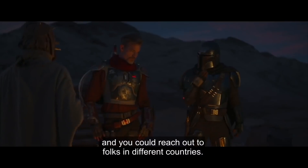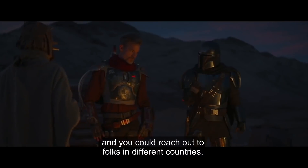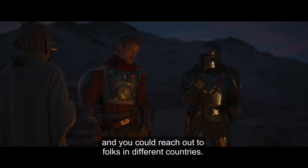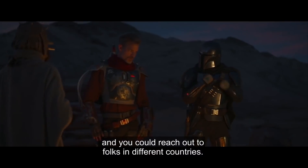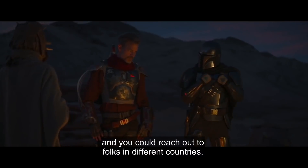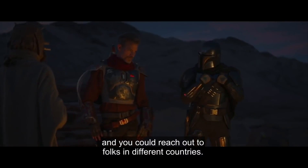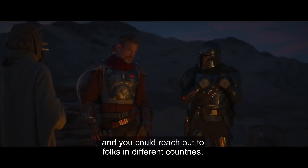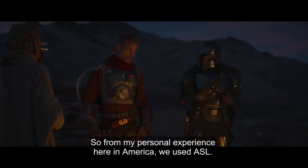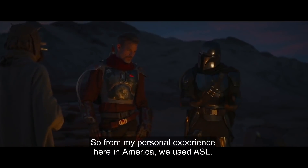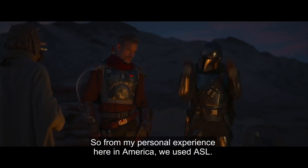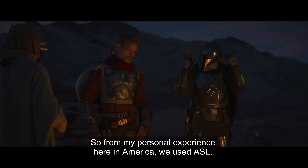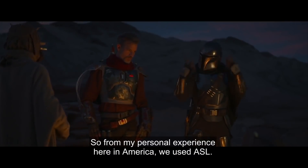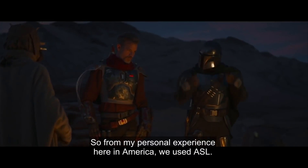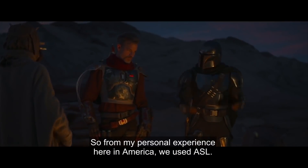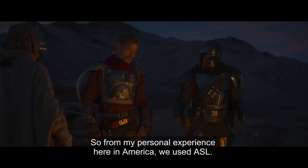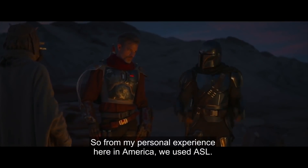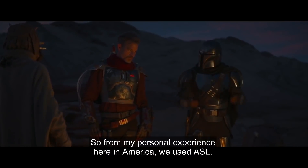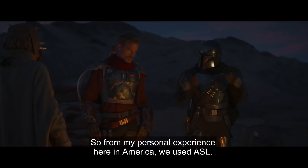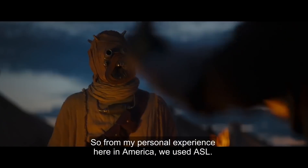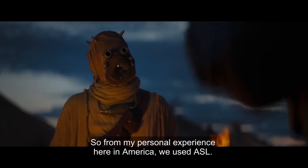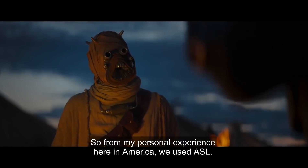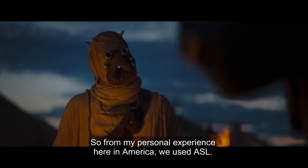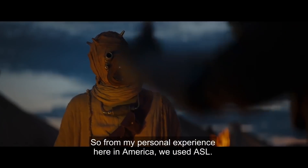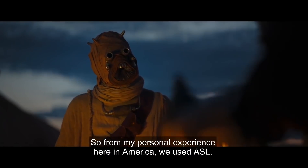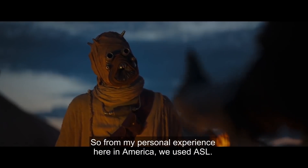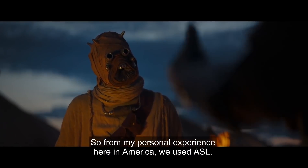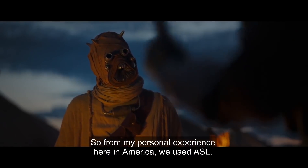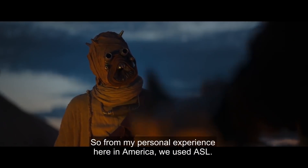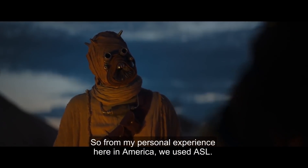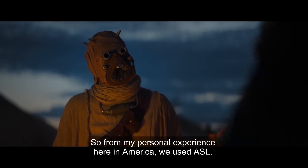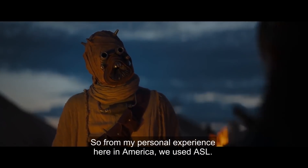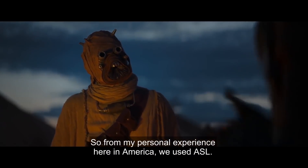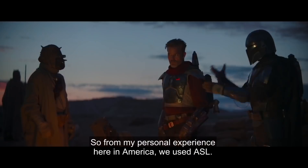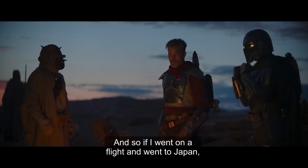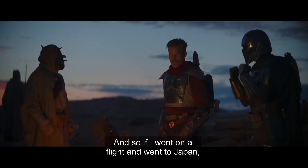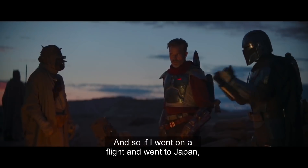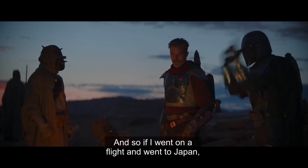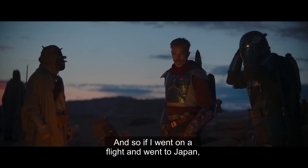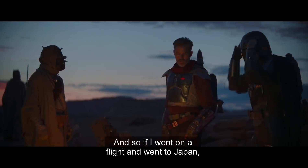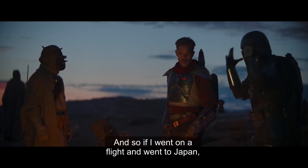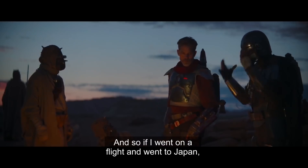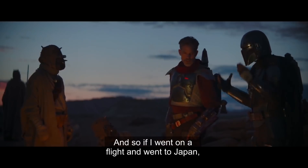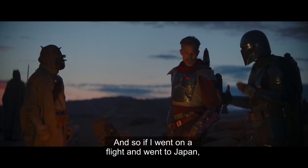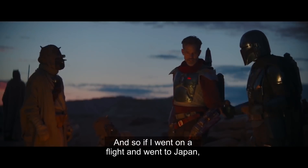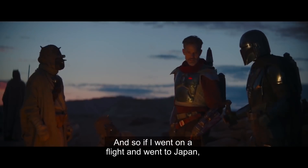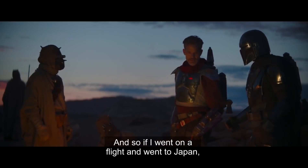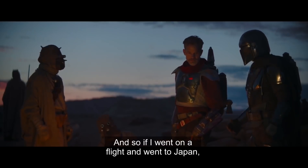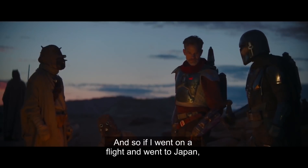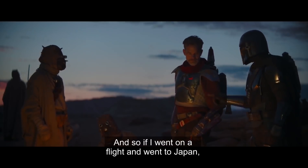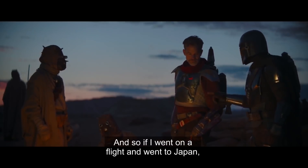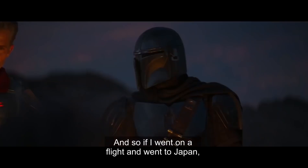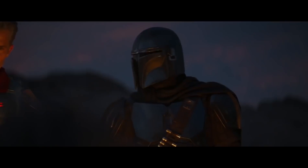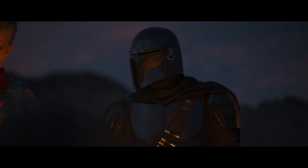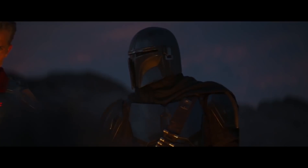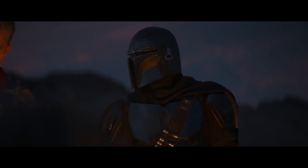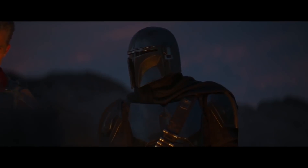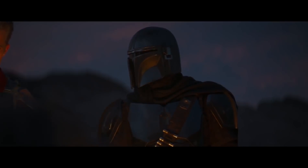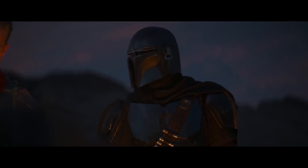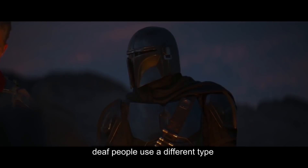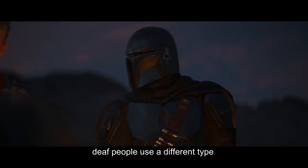countries. So from my personal experience here in America, we use ASL. And so if I went on a flight and went to Japan, deaf